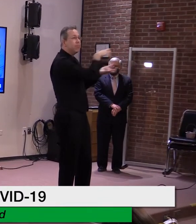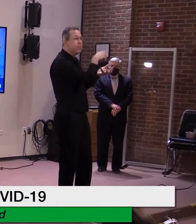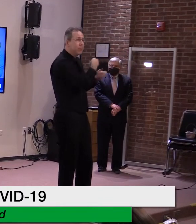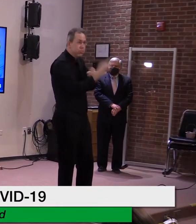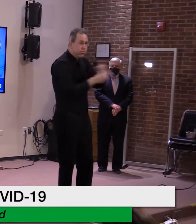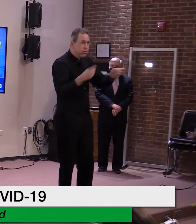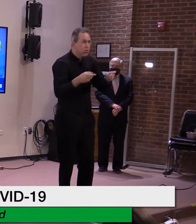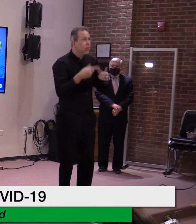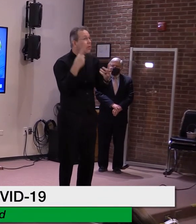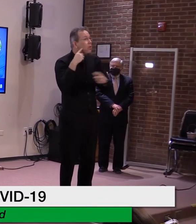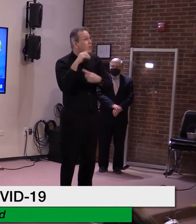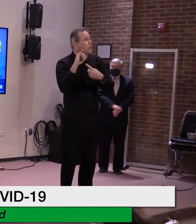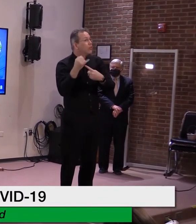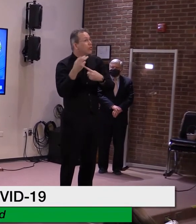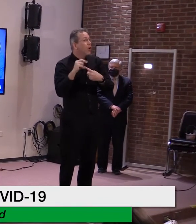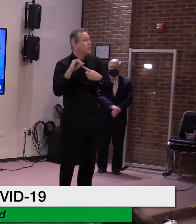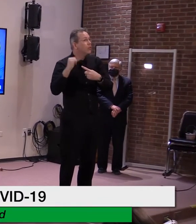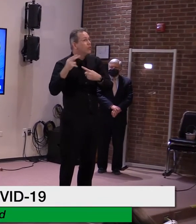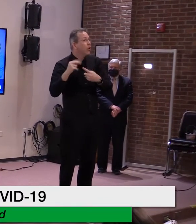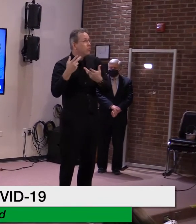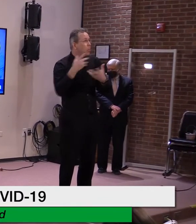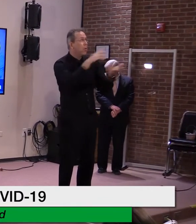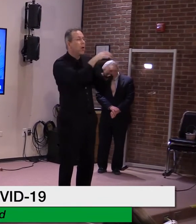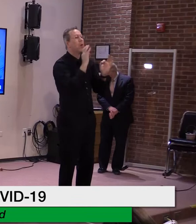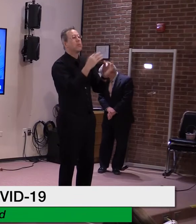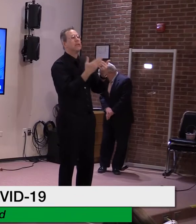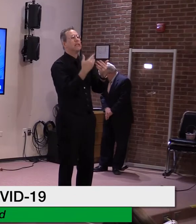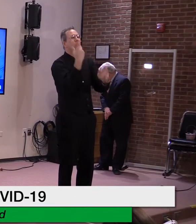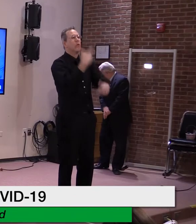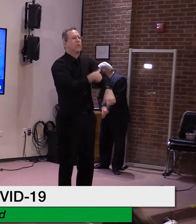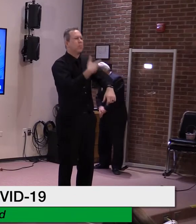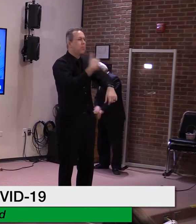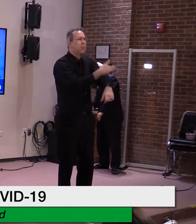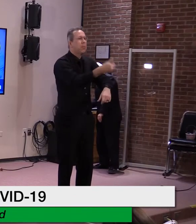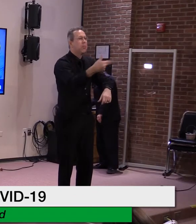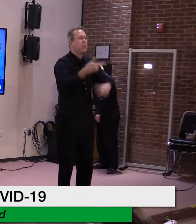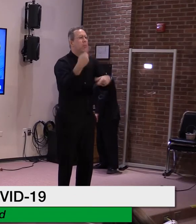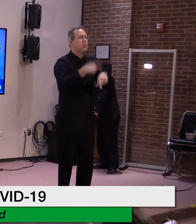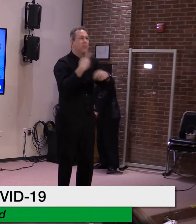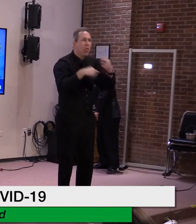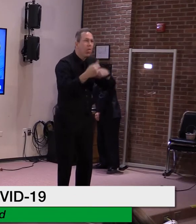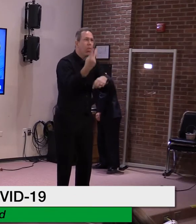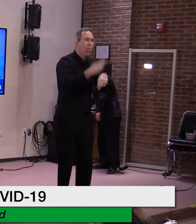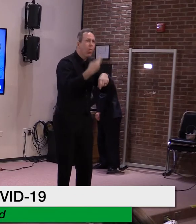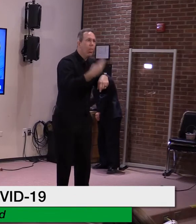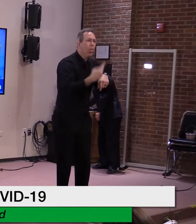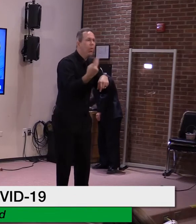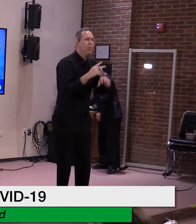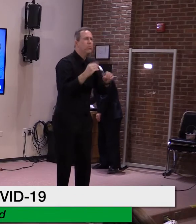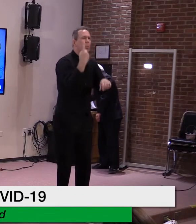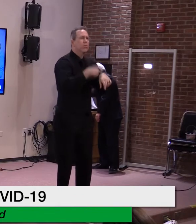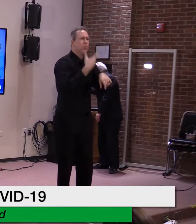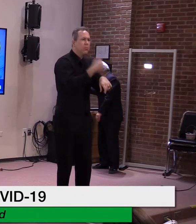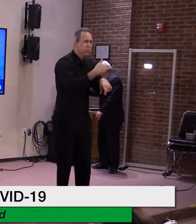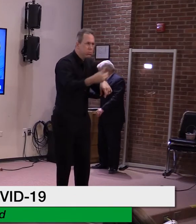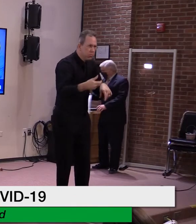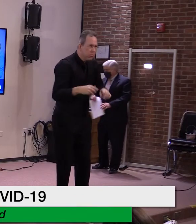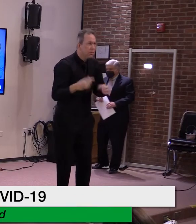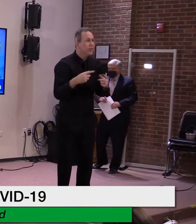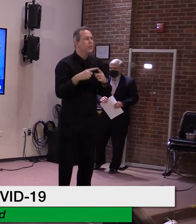done from the beginning, our focus has been about protecting the health and safety of Vermonters. And in this case, it's our kids.